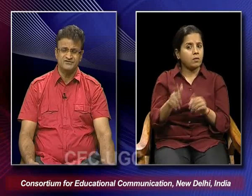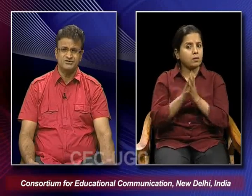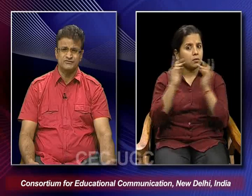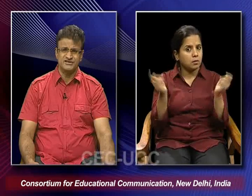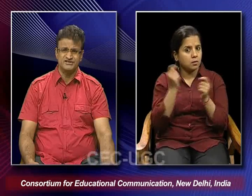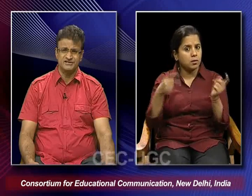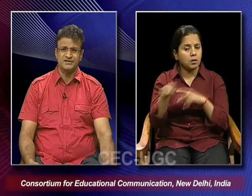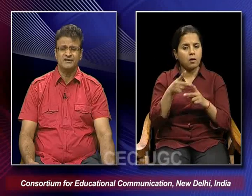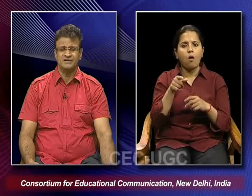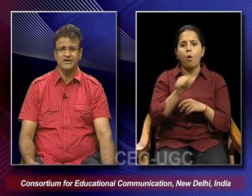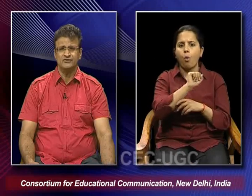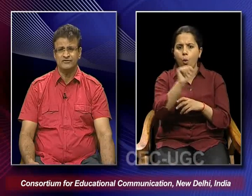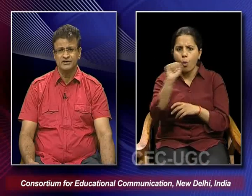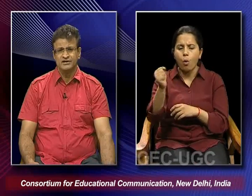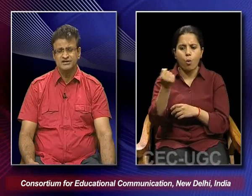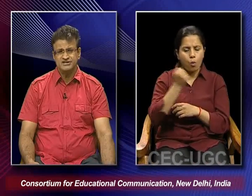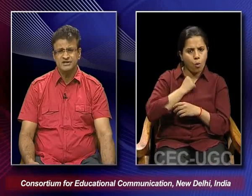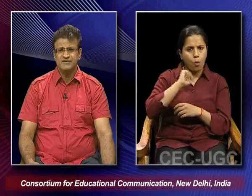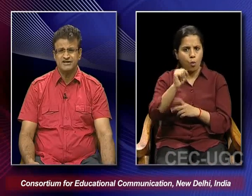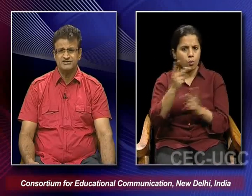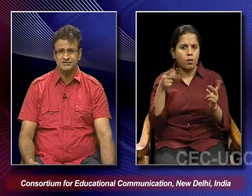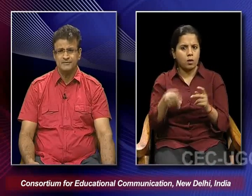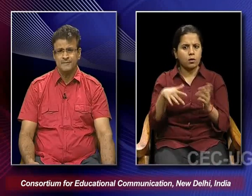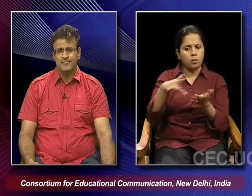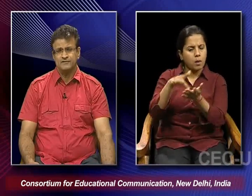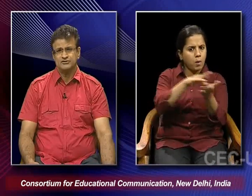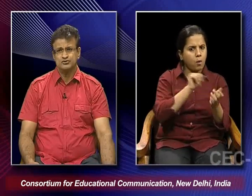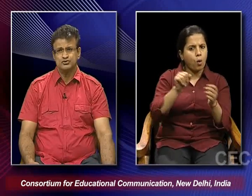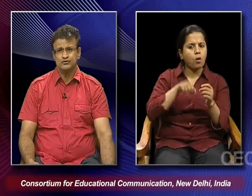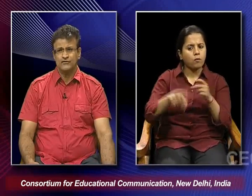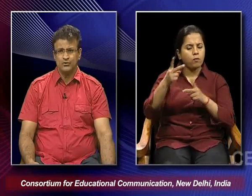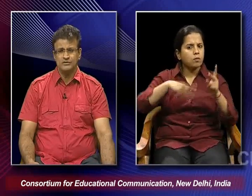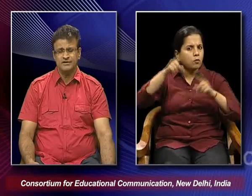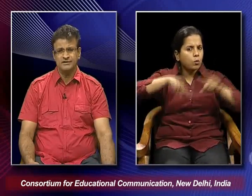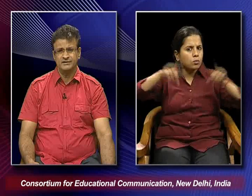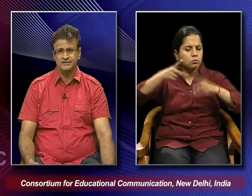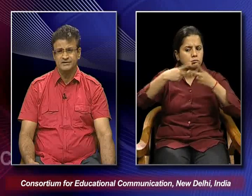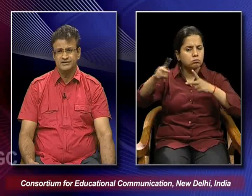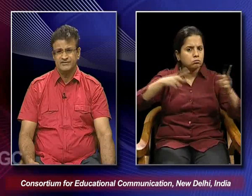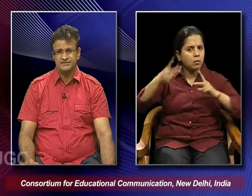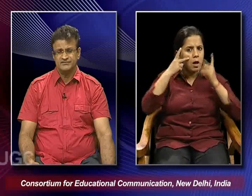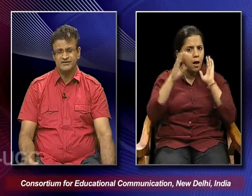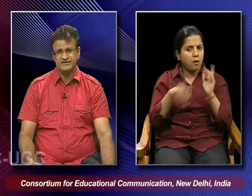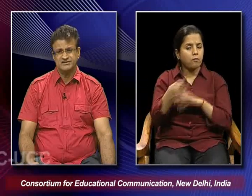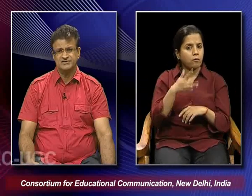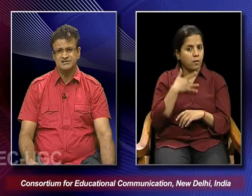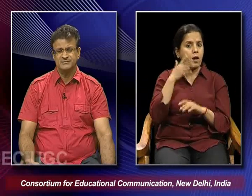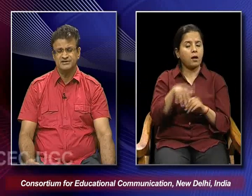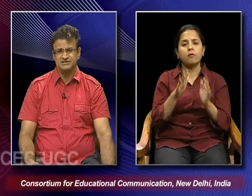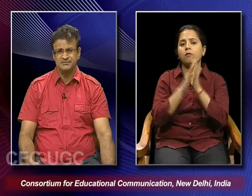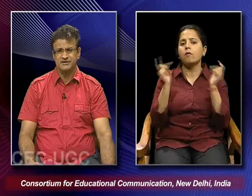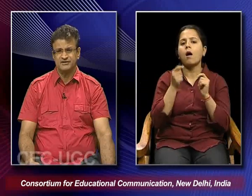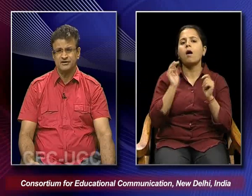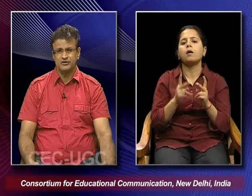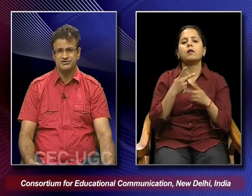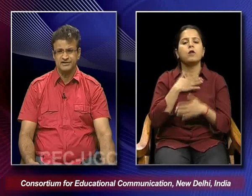festivals of each other and the kind of regional variation which is also found in the the way festivals are being